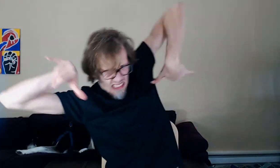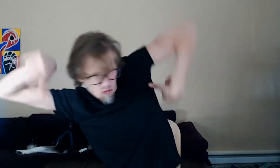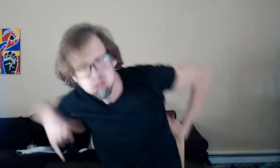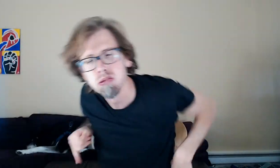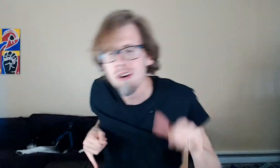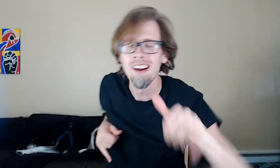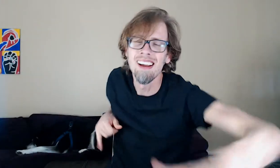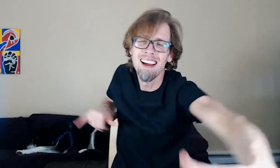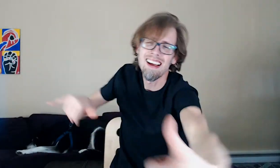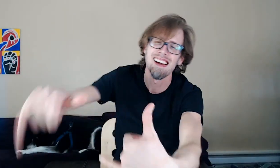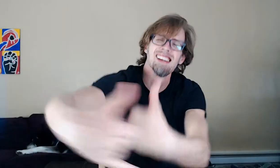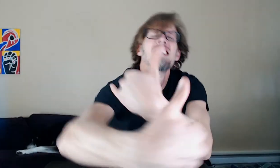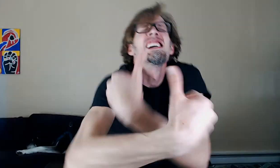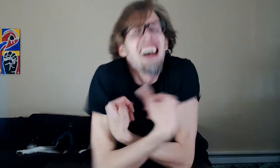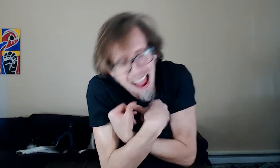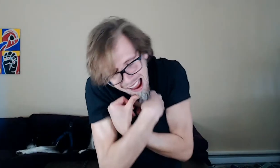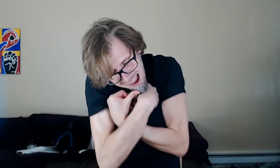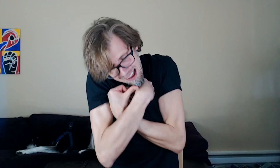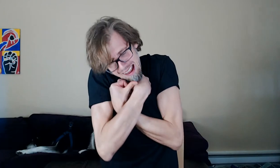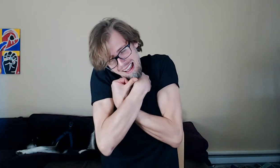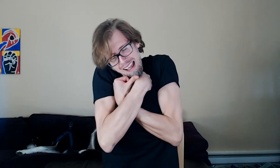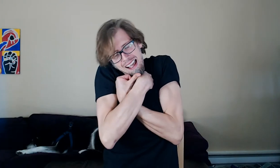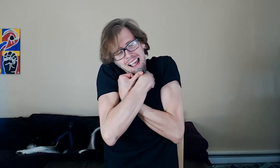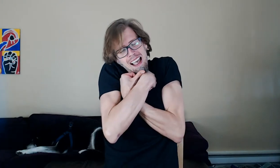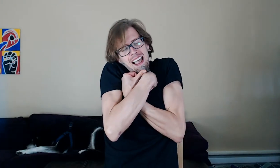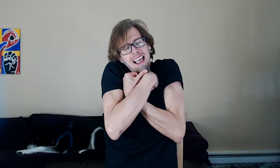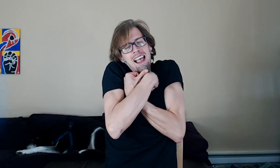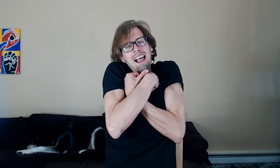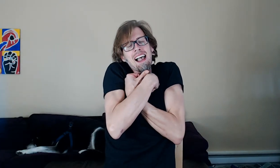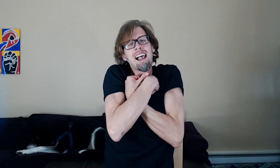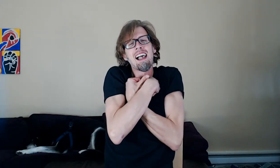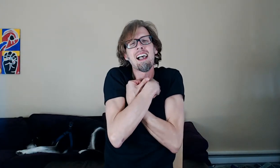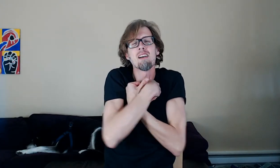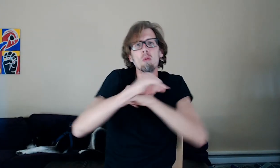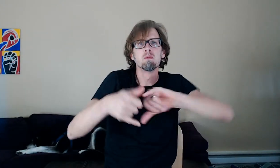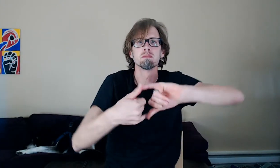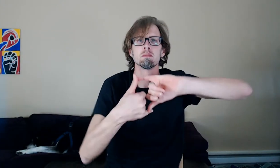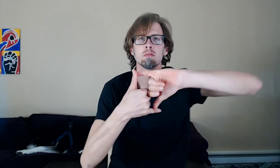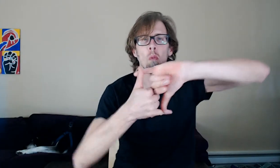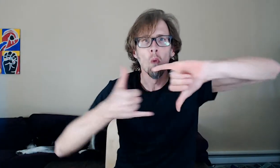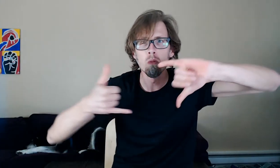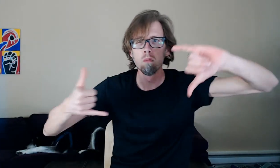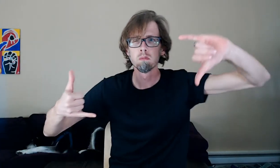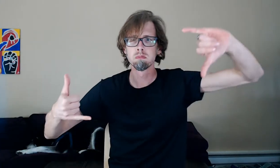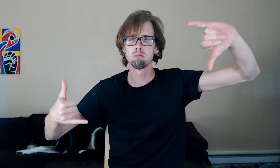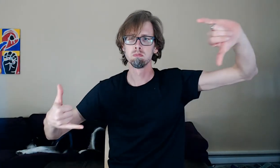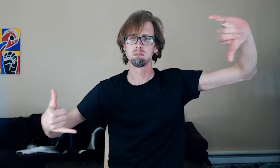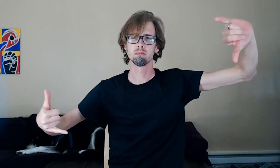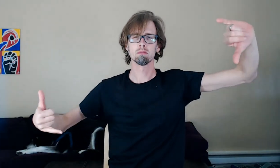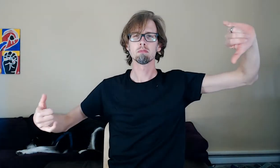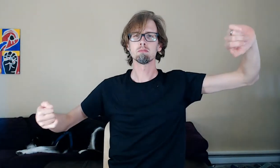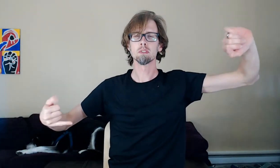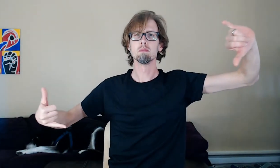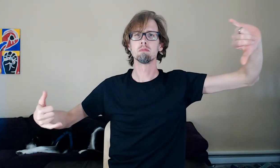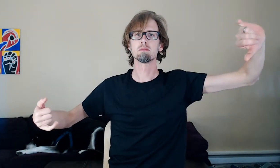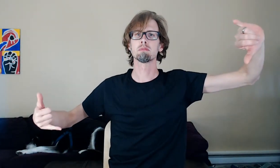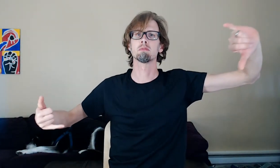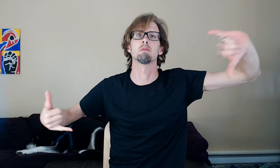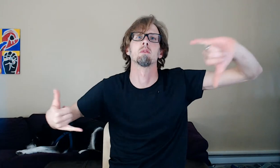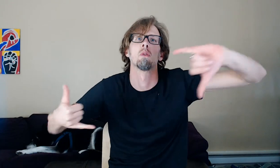get into the rest of the attic in case we need it. So I made some good progress. Alright, so the plan has changed just a little bit, but I think it's actually going to be for the